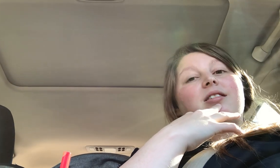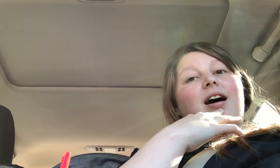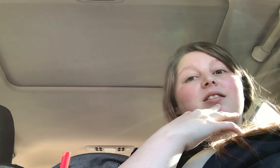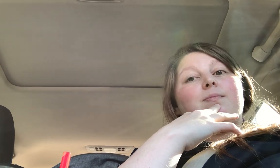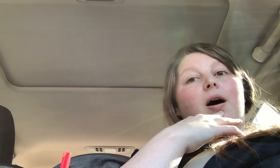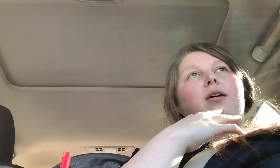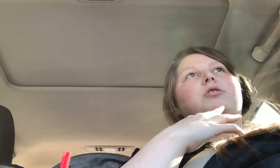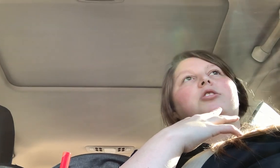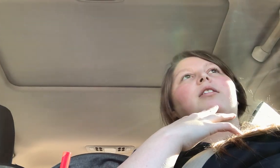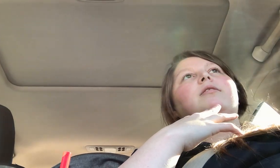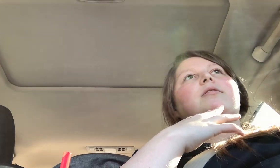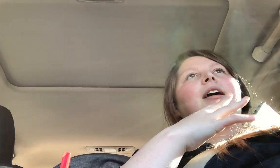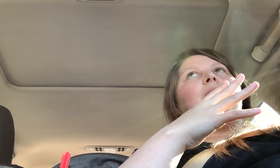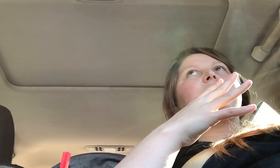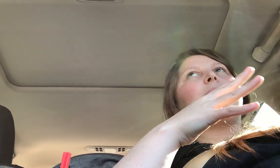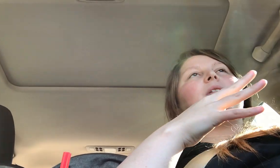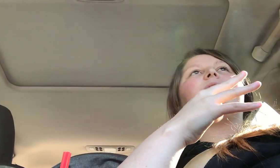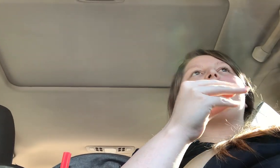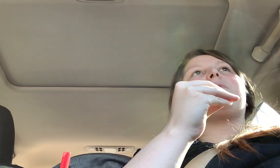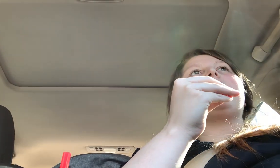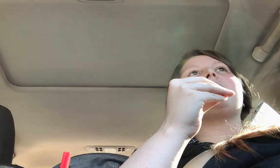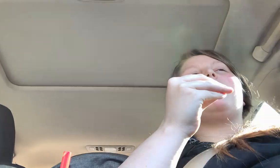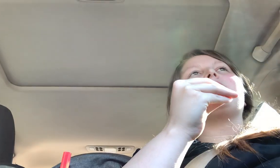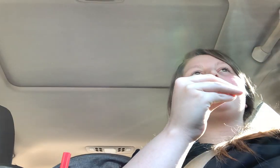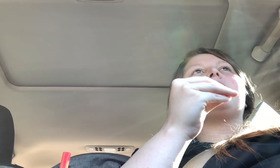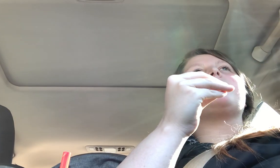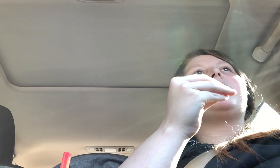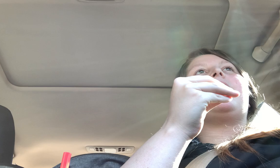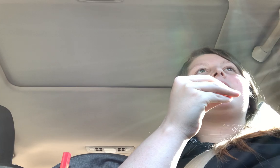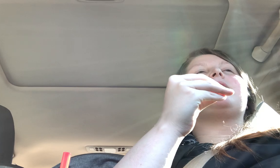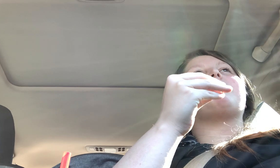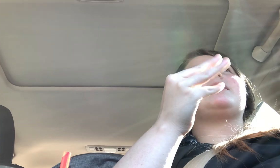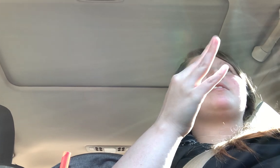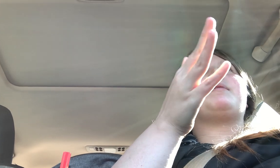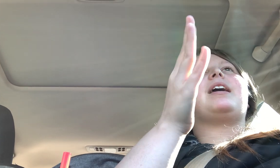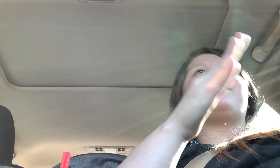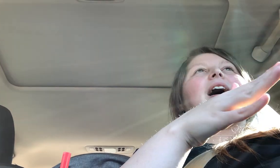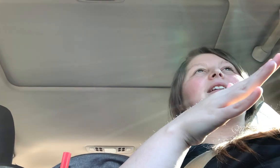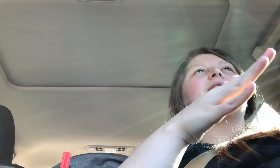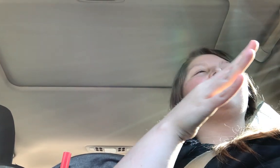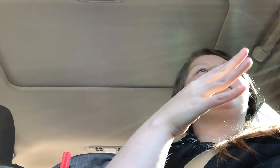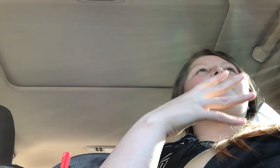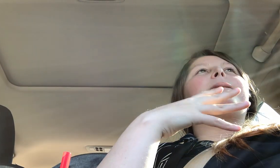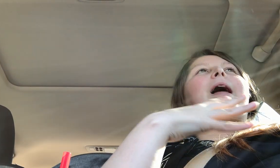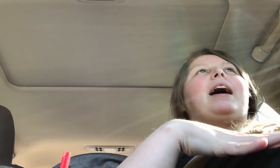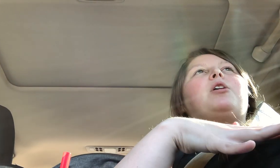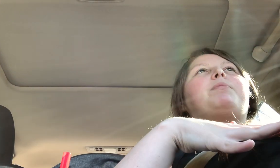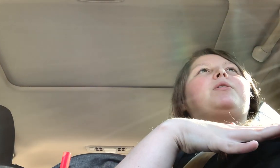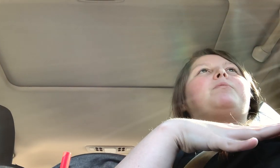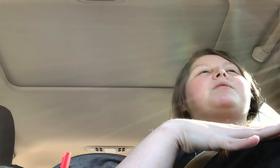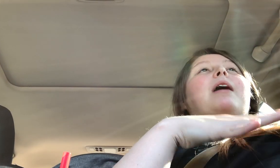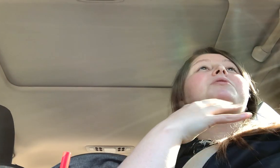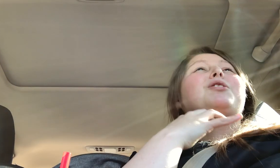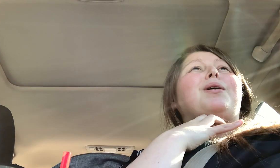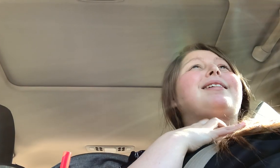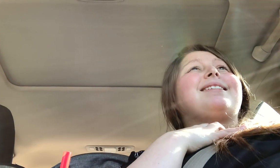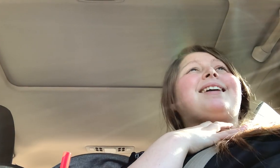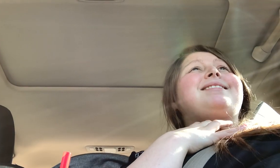size small shirts. Like I was able to fit in really small shirts because my stomach had flattened. I had no boobs. I was still wearing like size